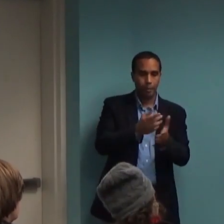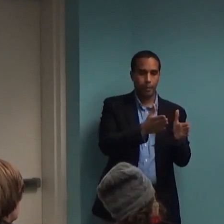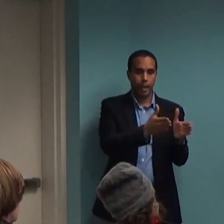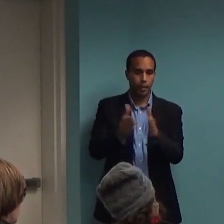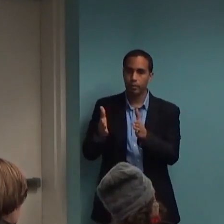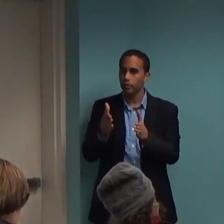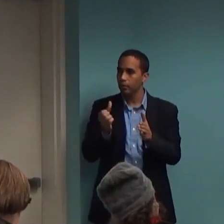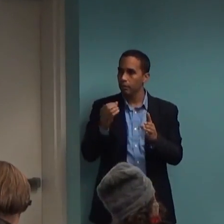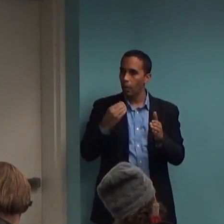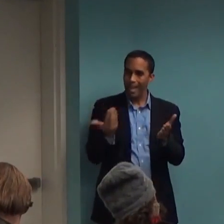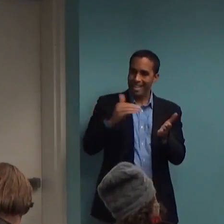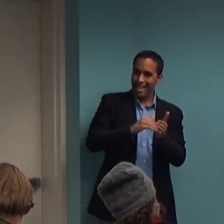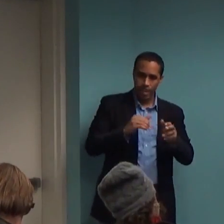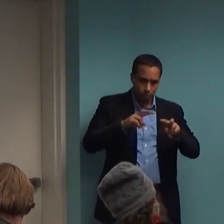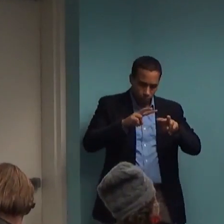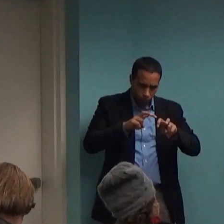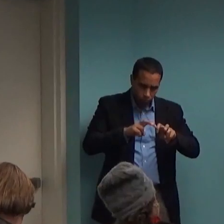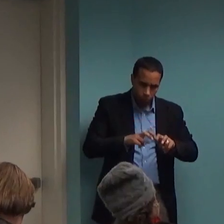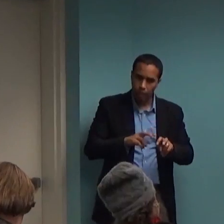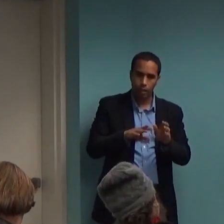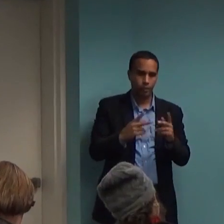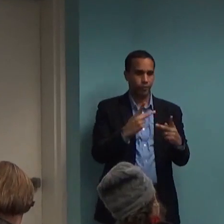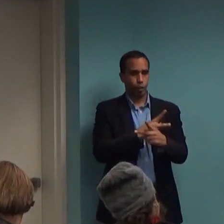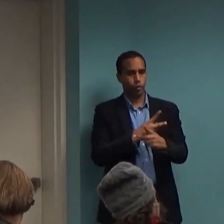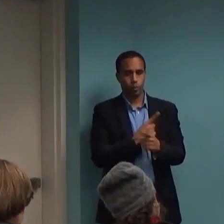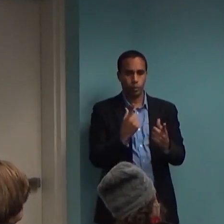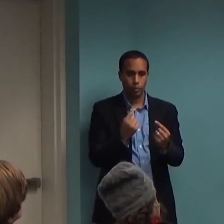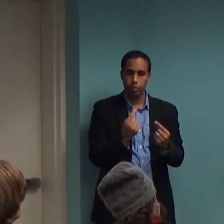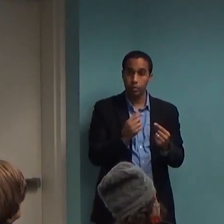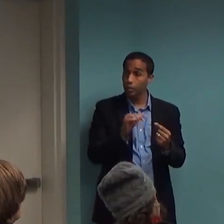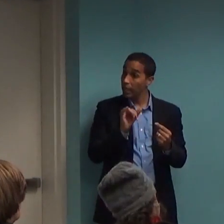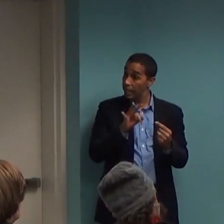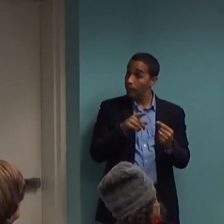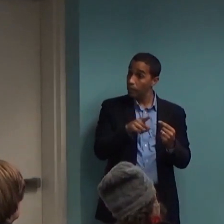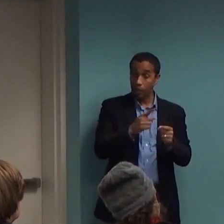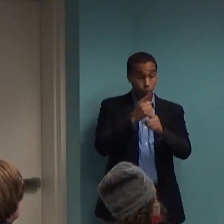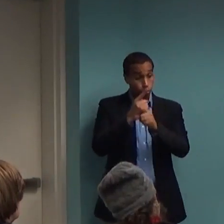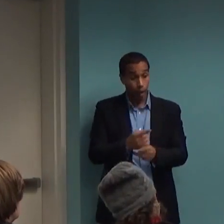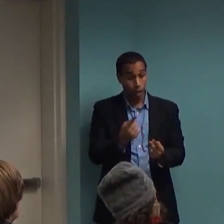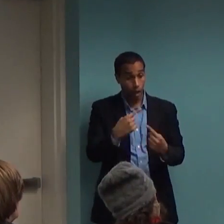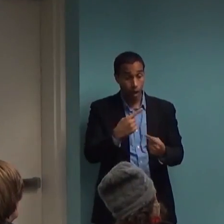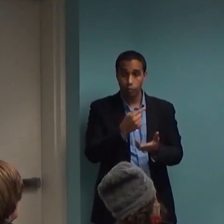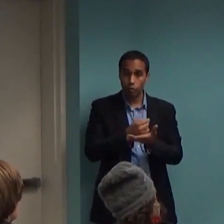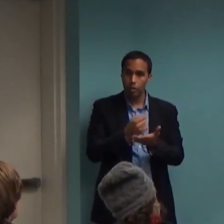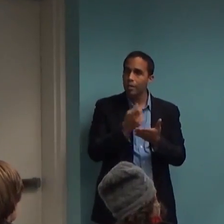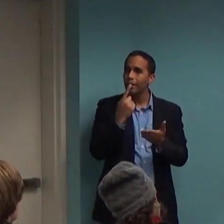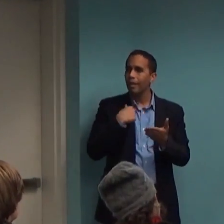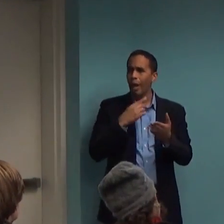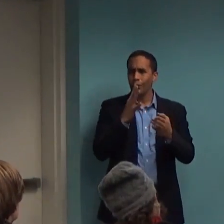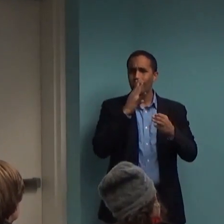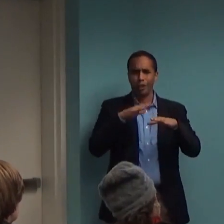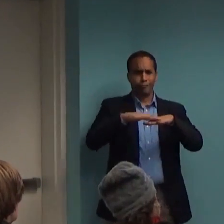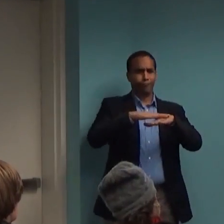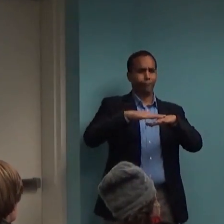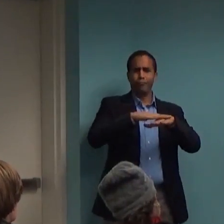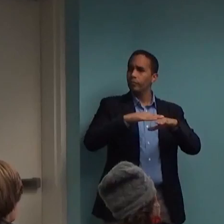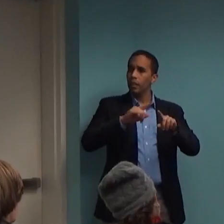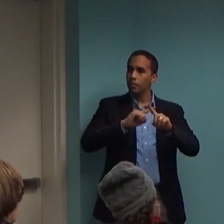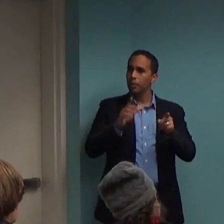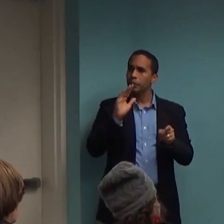reassessment should be happening. If there's good continuous engagement with treatment. I'm really brushing with the broadest stroke, but that, I think, would be probably a